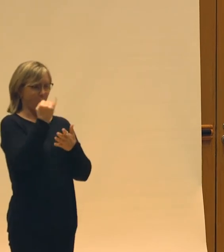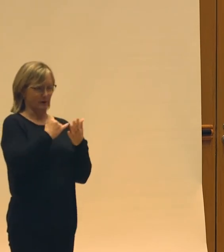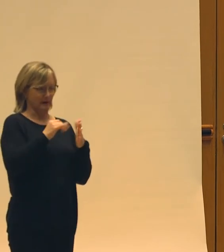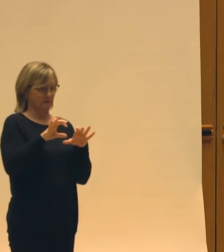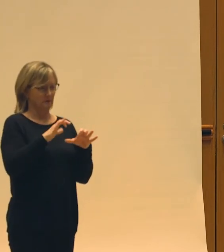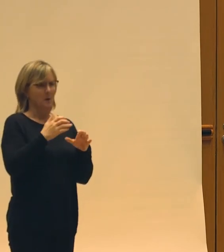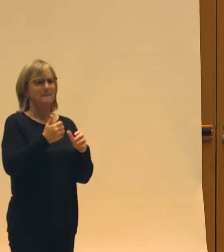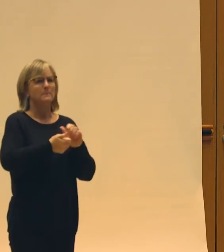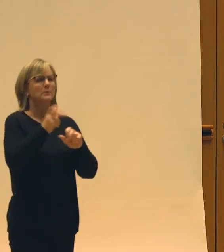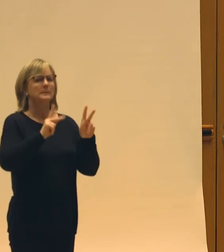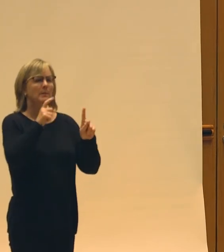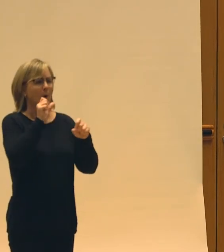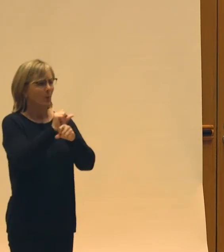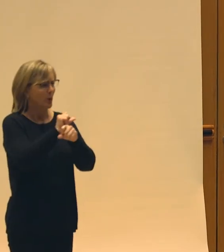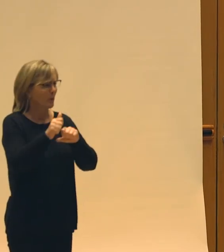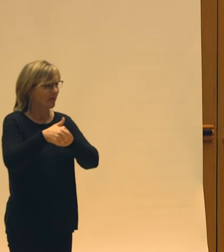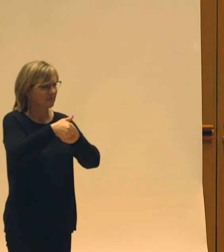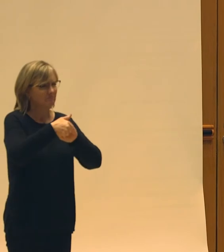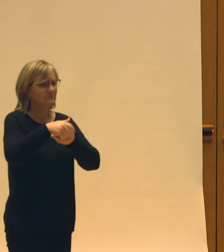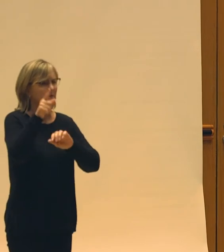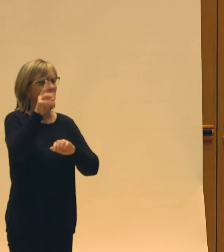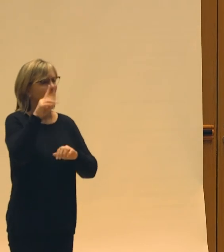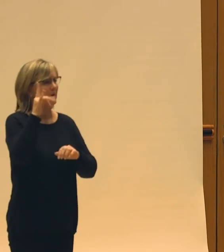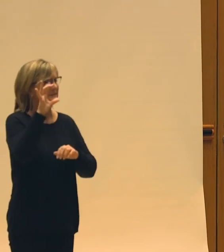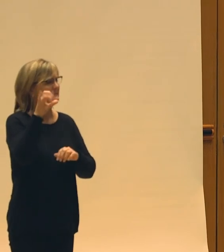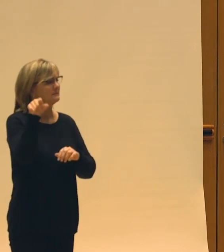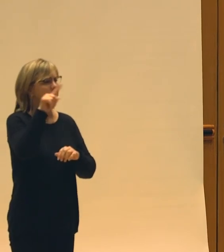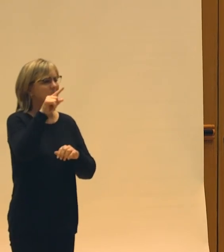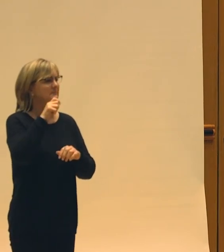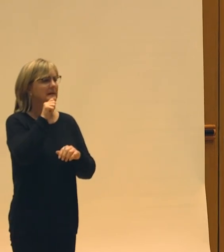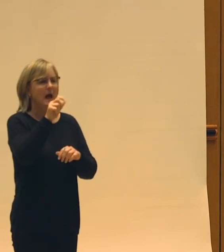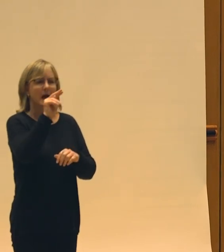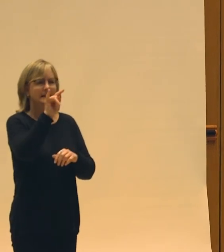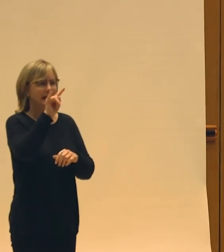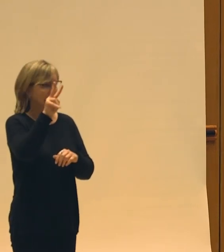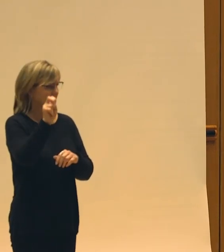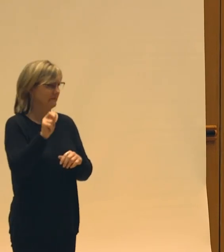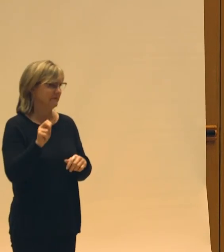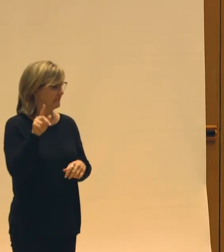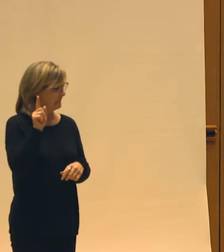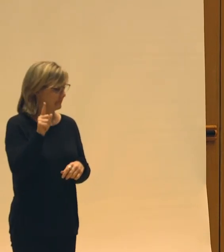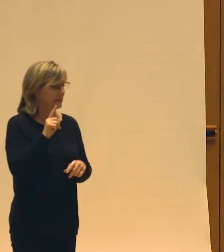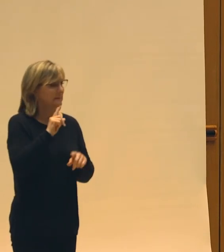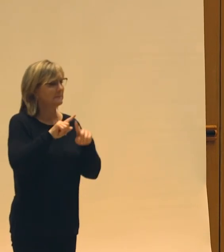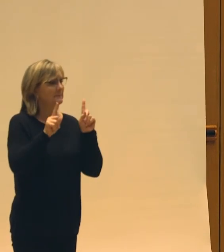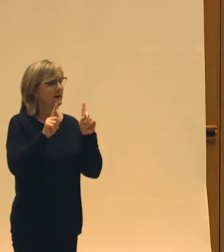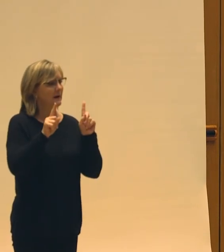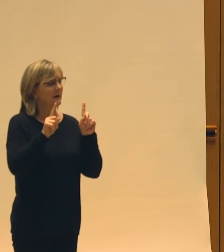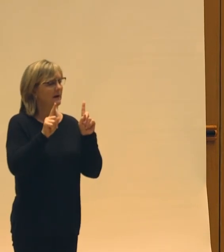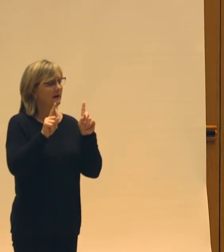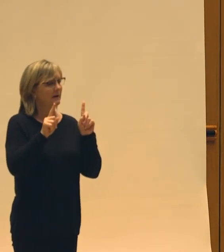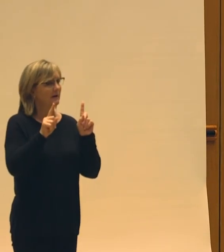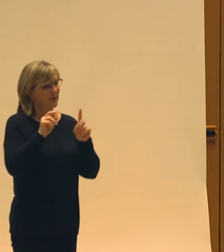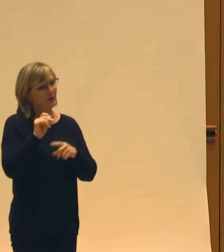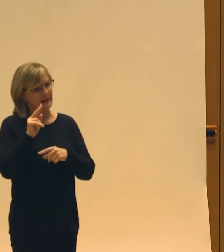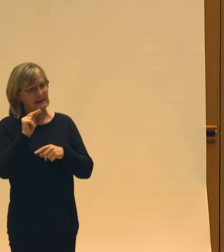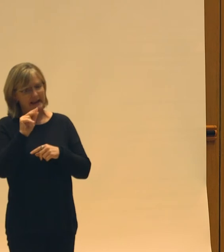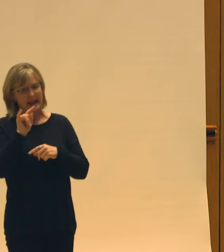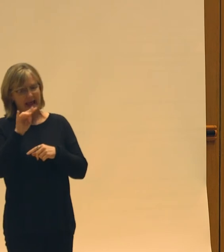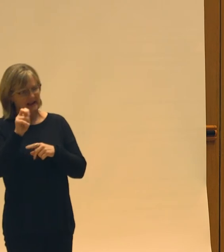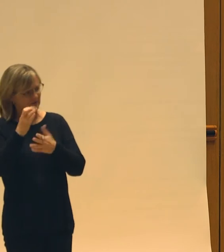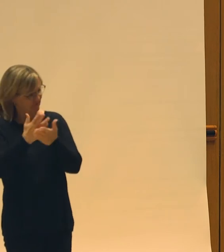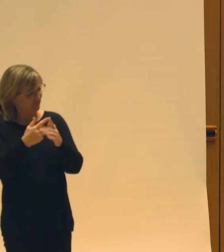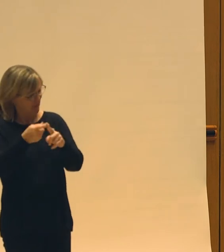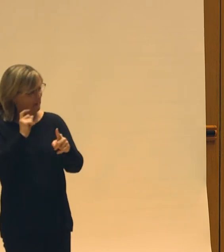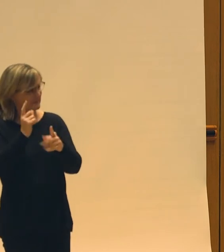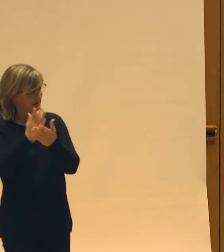collaborators at the time I was based in Washington DC were not native, but in fact are all native to somewhere. They all bring these identities